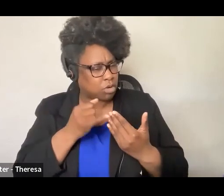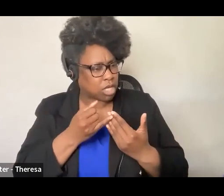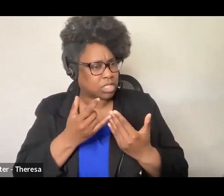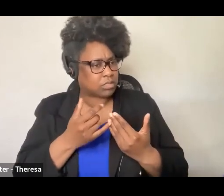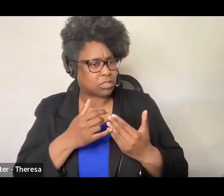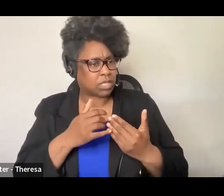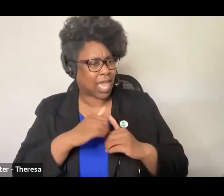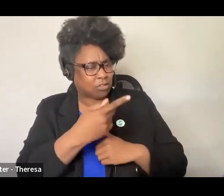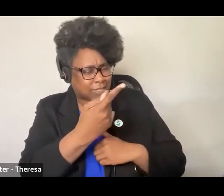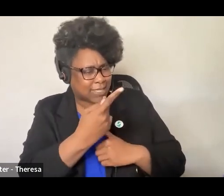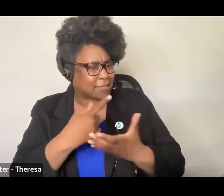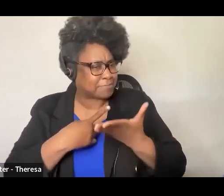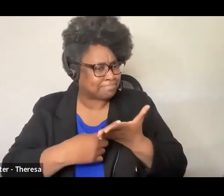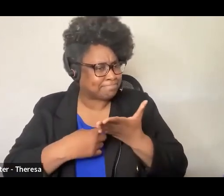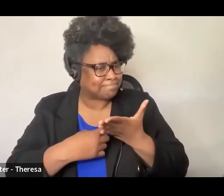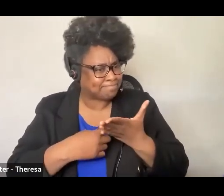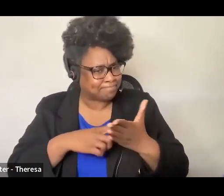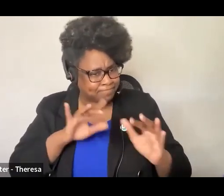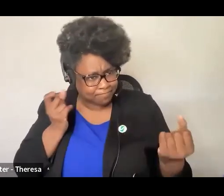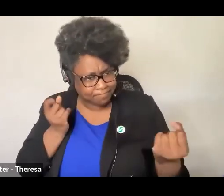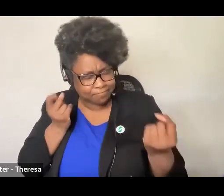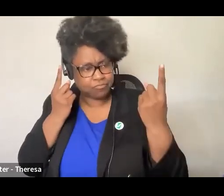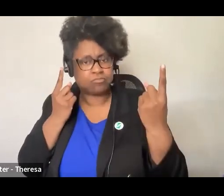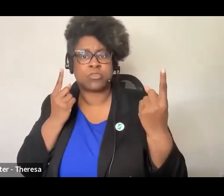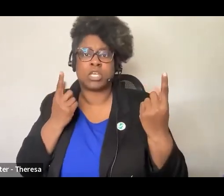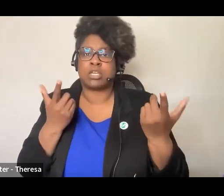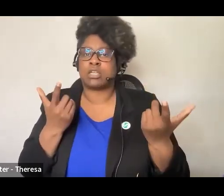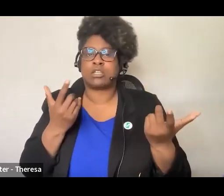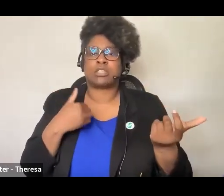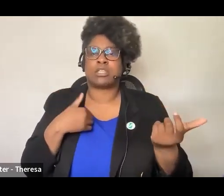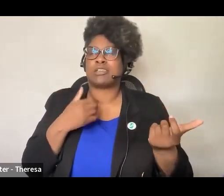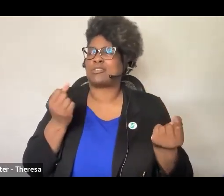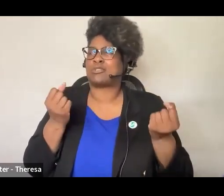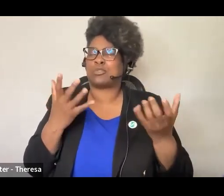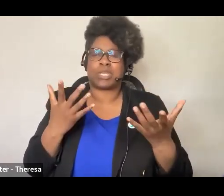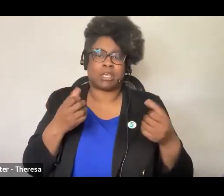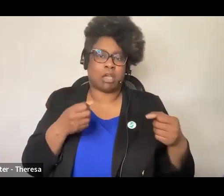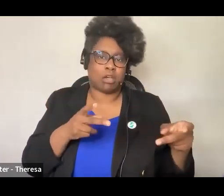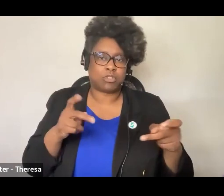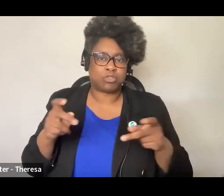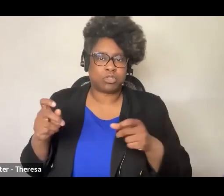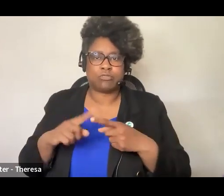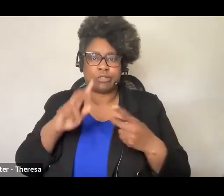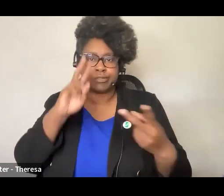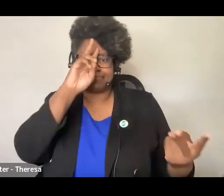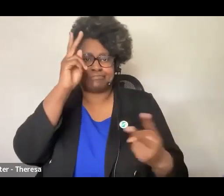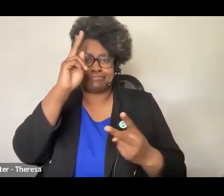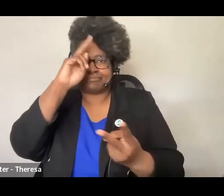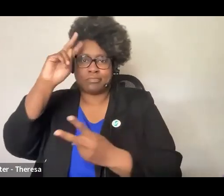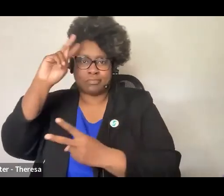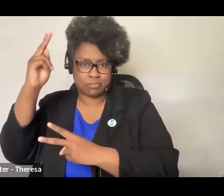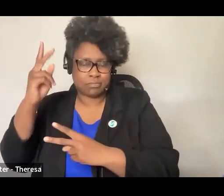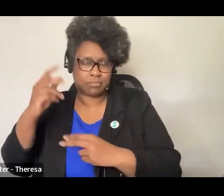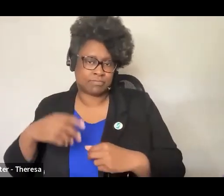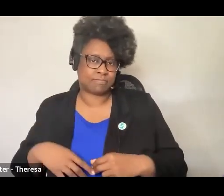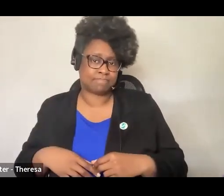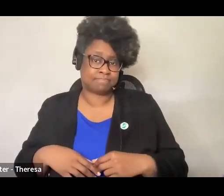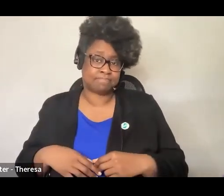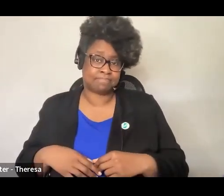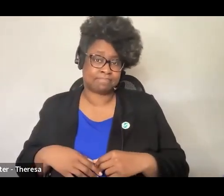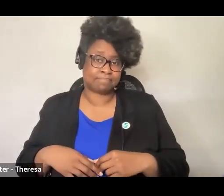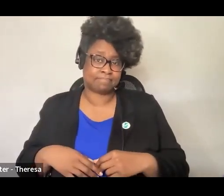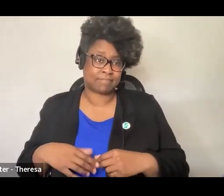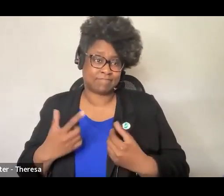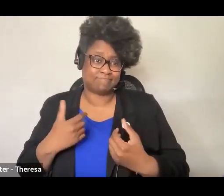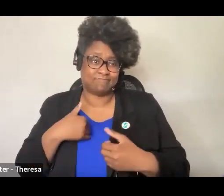out together because I think you know there's all kinds of opportunities for misunderstandings when time isn't